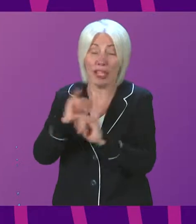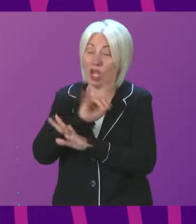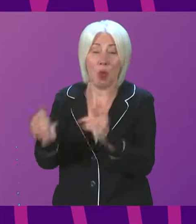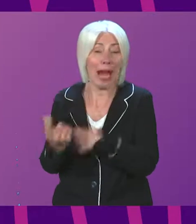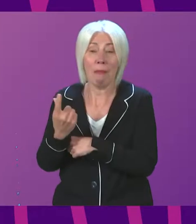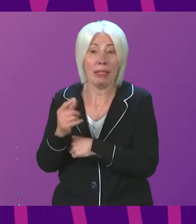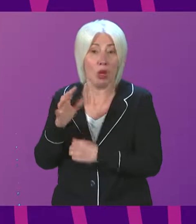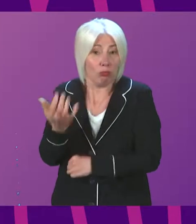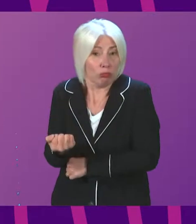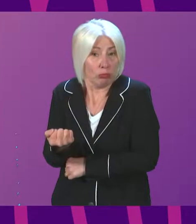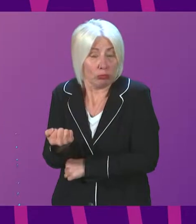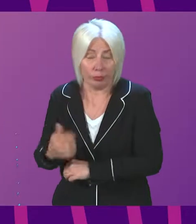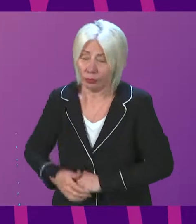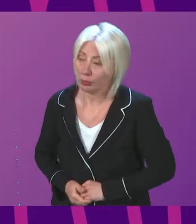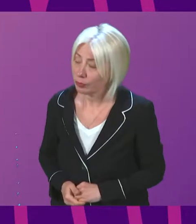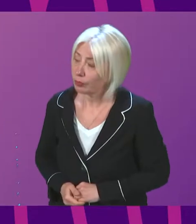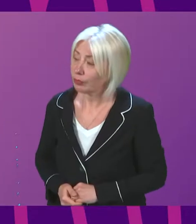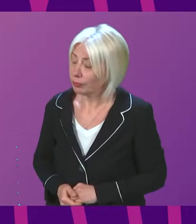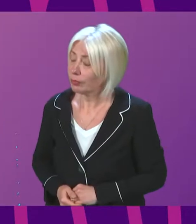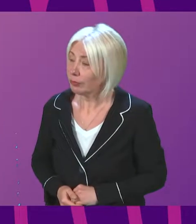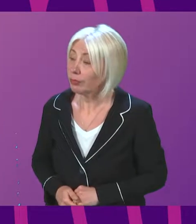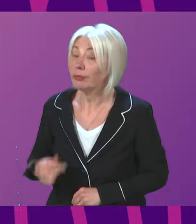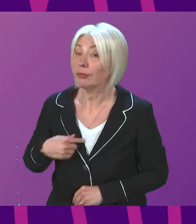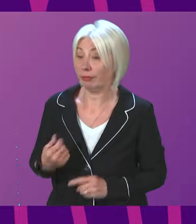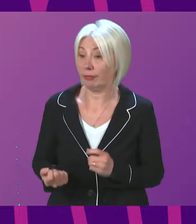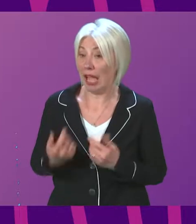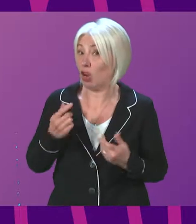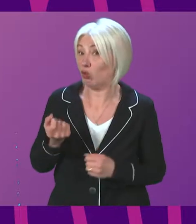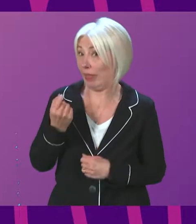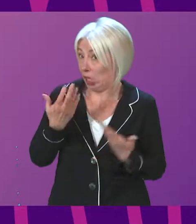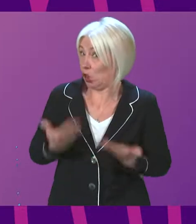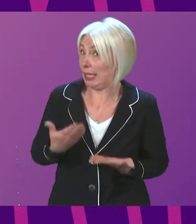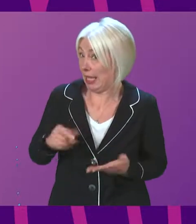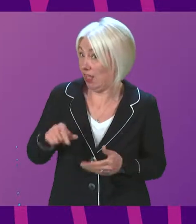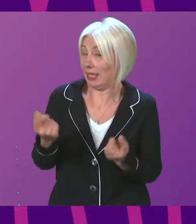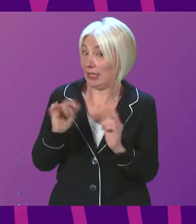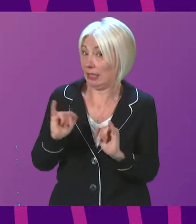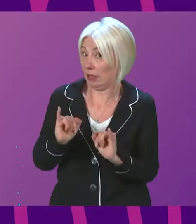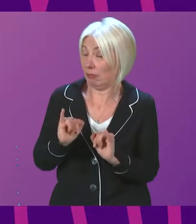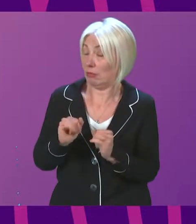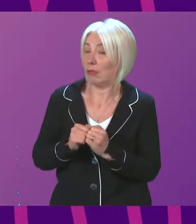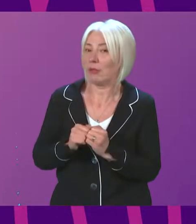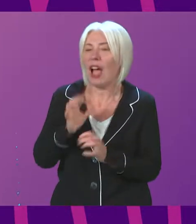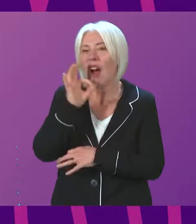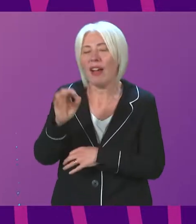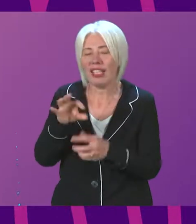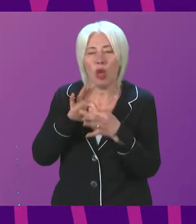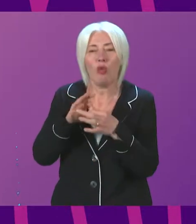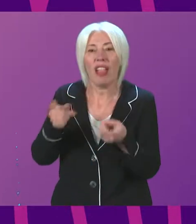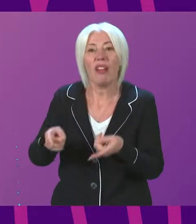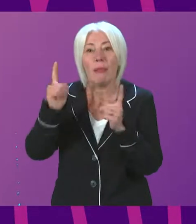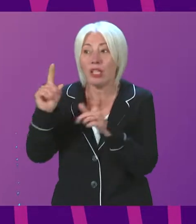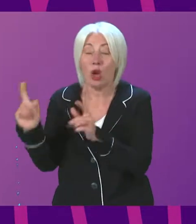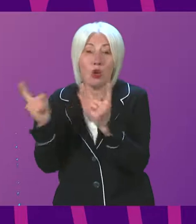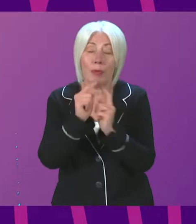First Minister. Become aware of this issue today. am asking Kevin Stewart the relevant minister to meet with the